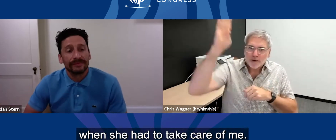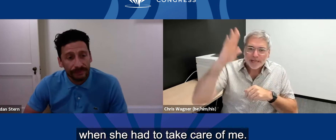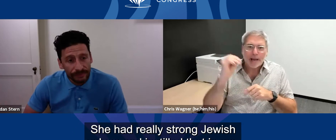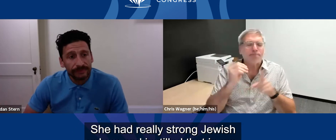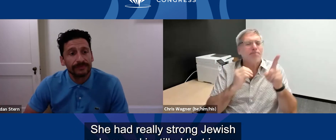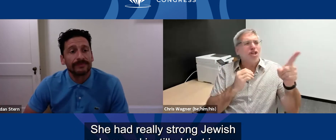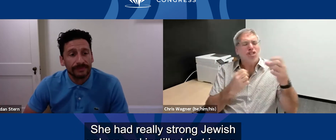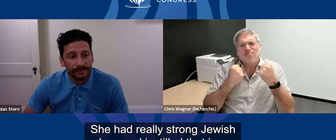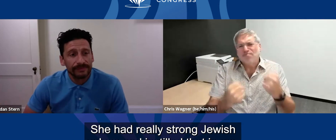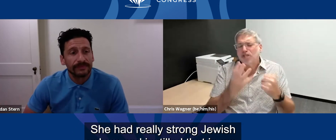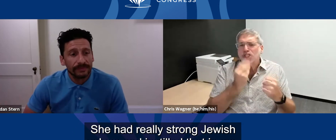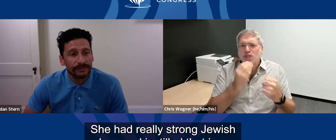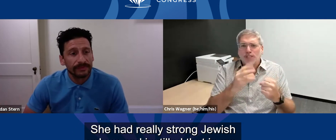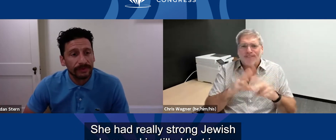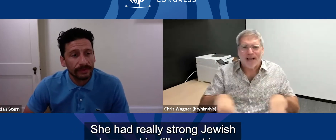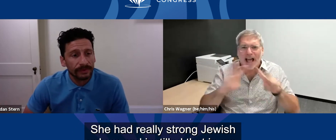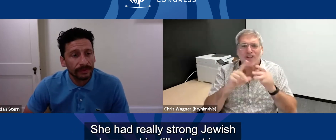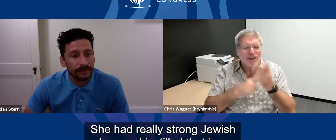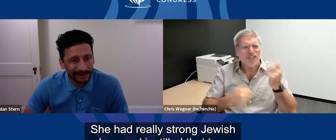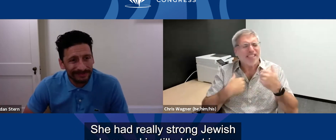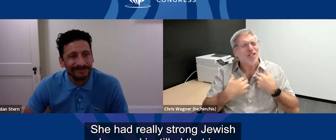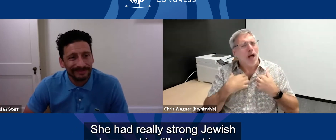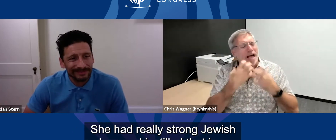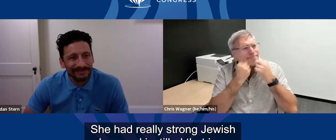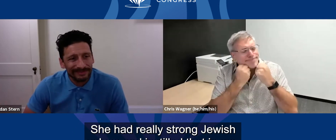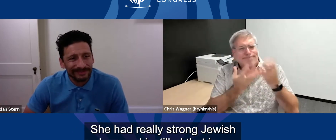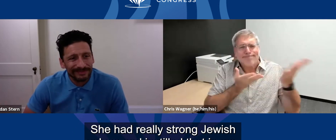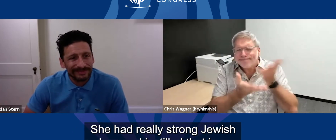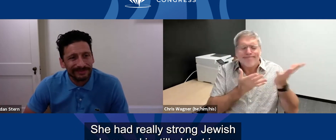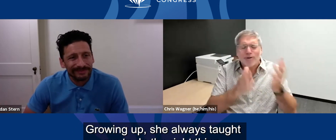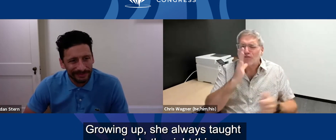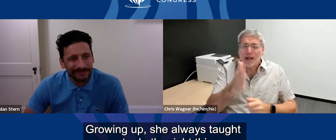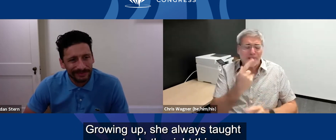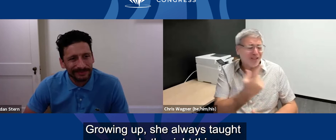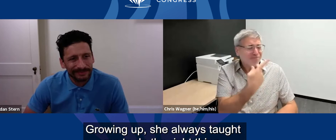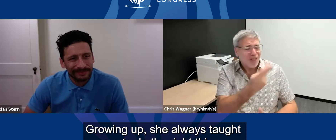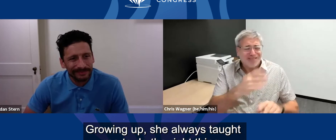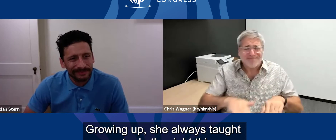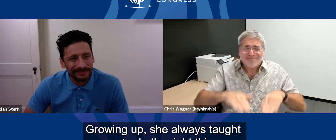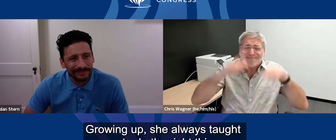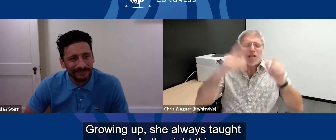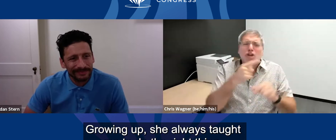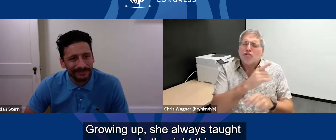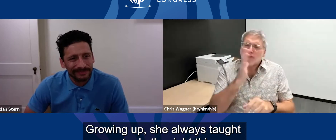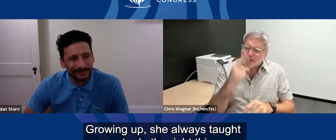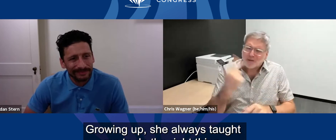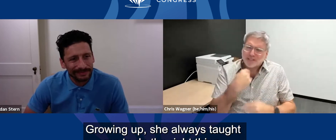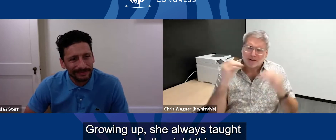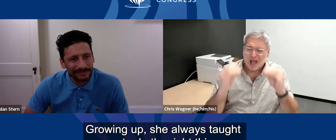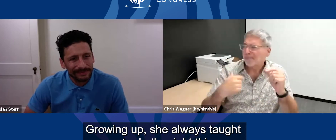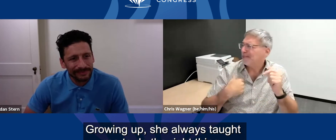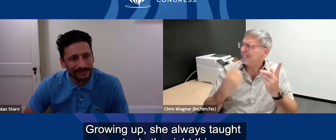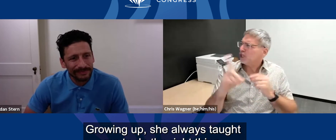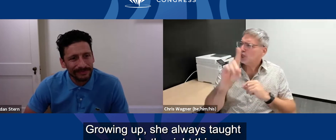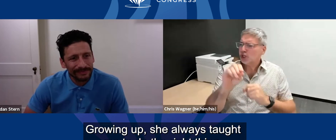She had really strong Jewish values and instilled that in me. Growing up, she always taught me to do the right